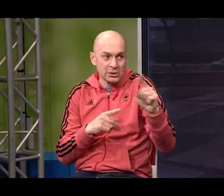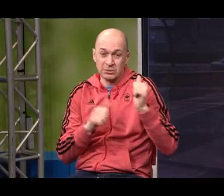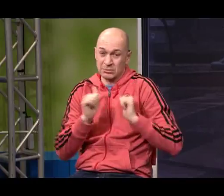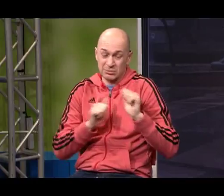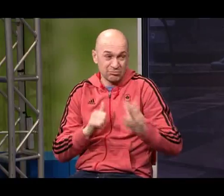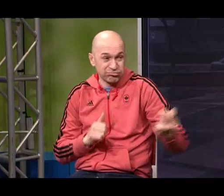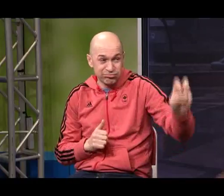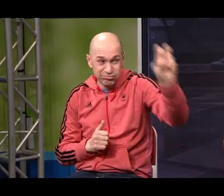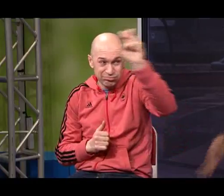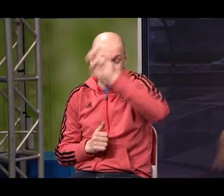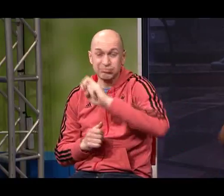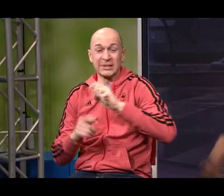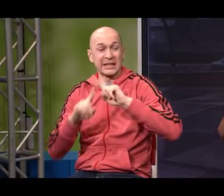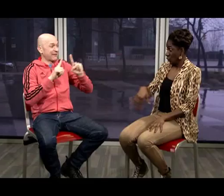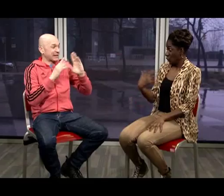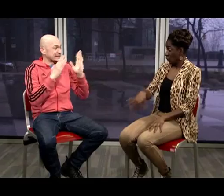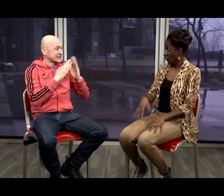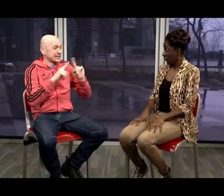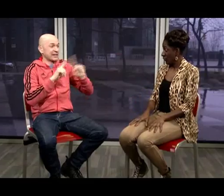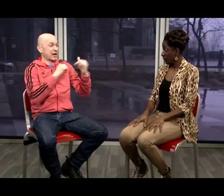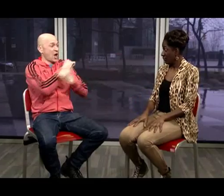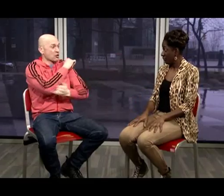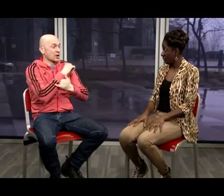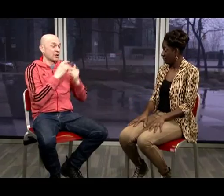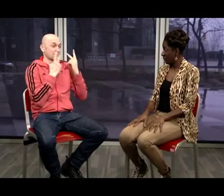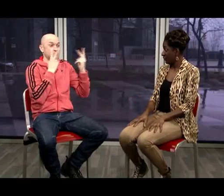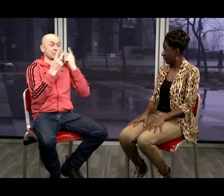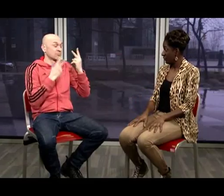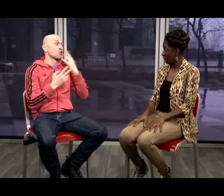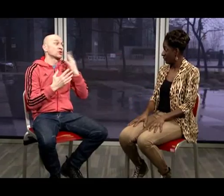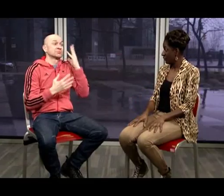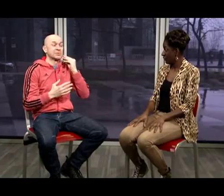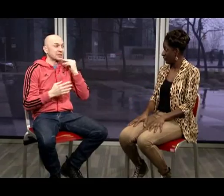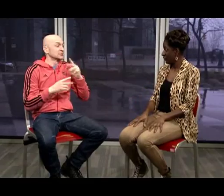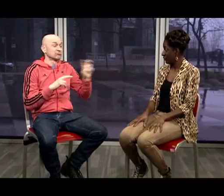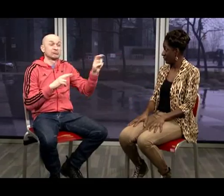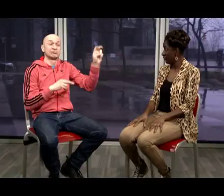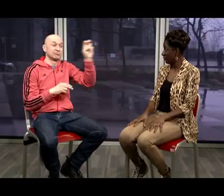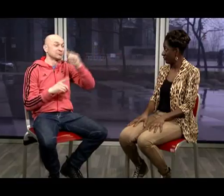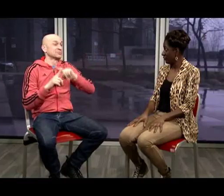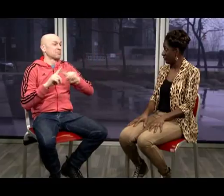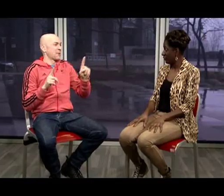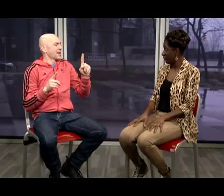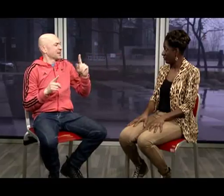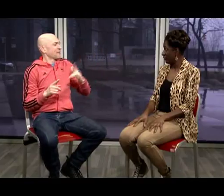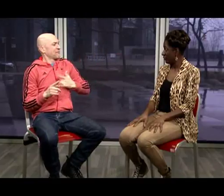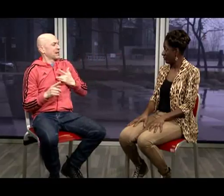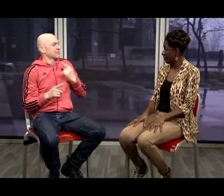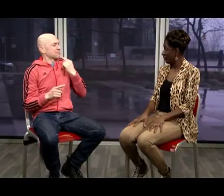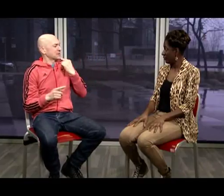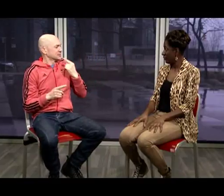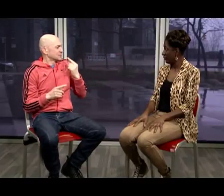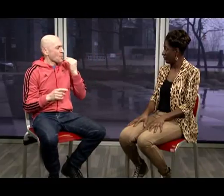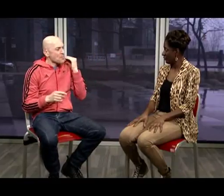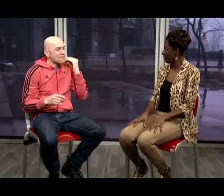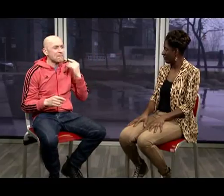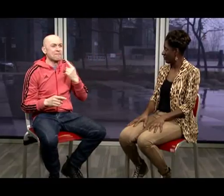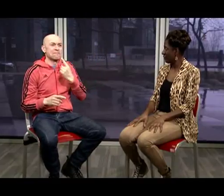I probably would be on a road trip for about 10 weeks at a time We'd be in different countries and cities and it was an amazing experience But I miss